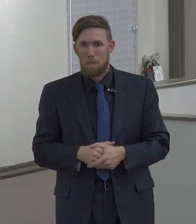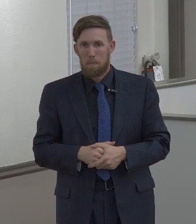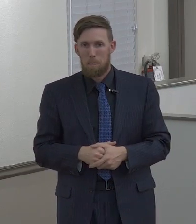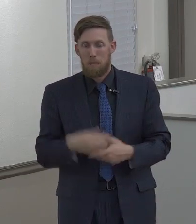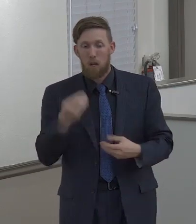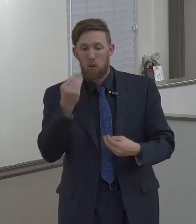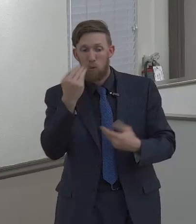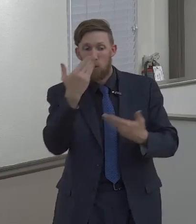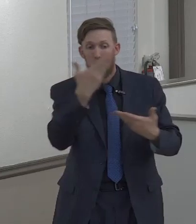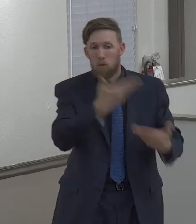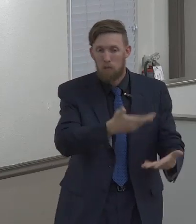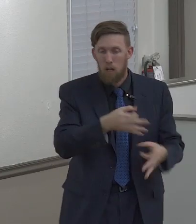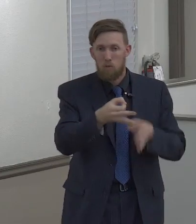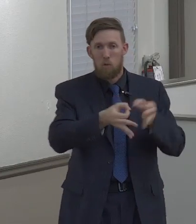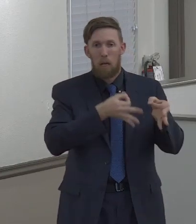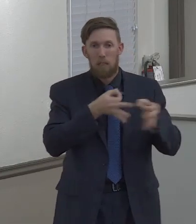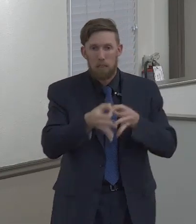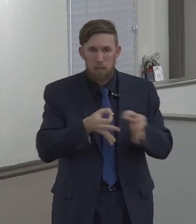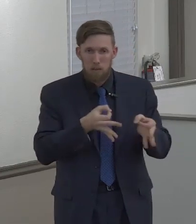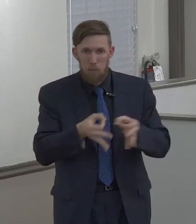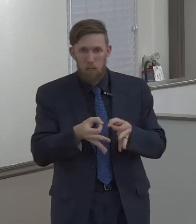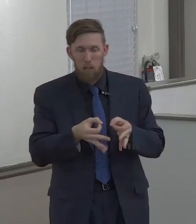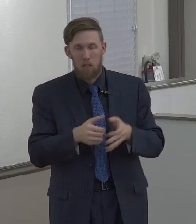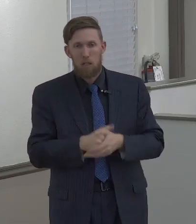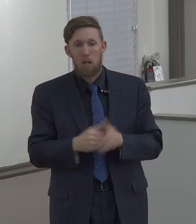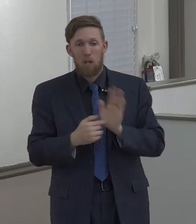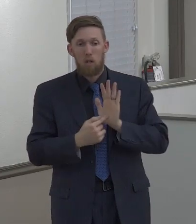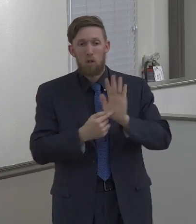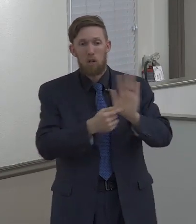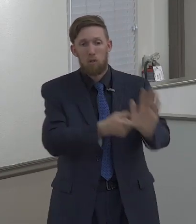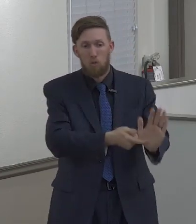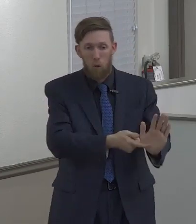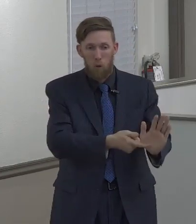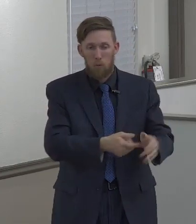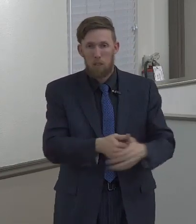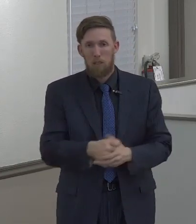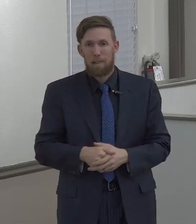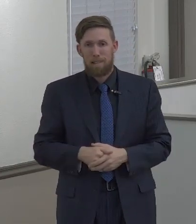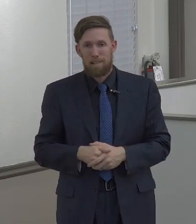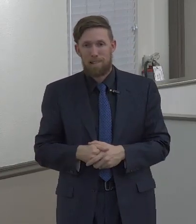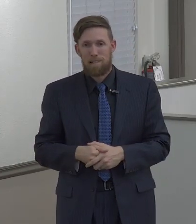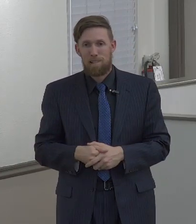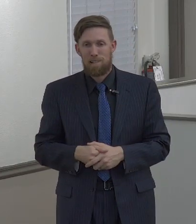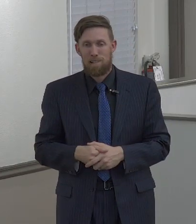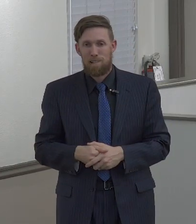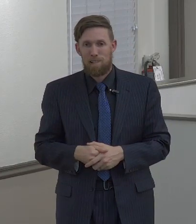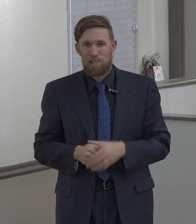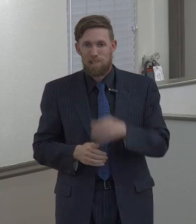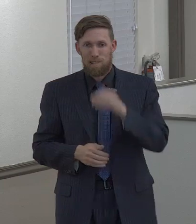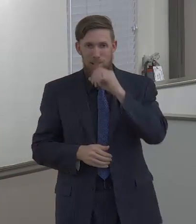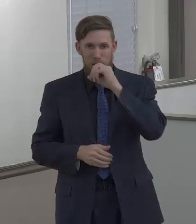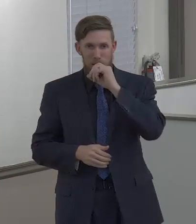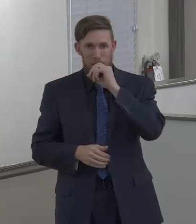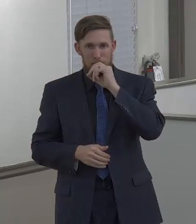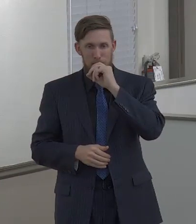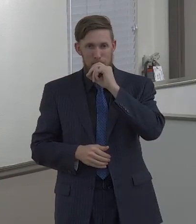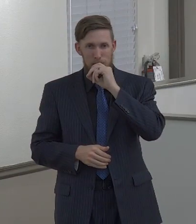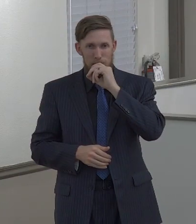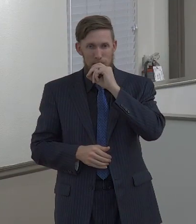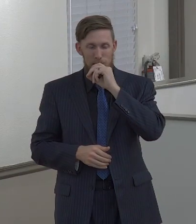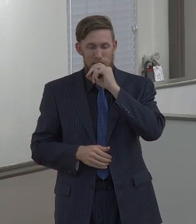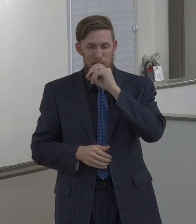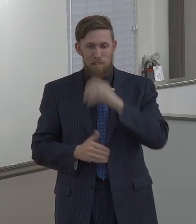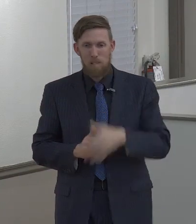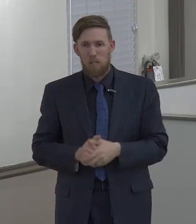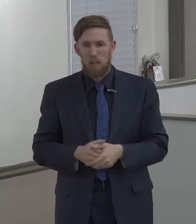will stand in front of that person and force that person to go to hell through you. They won't let